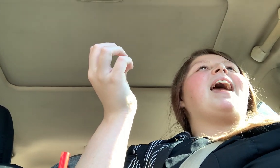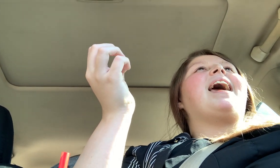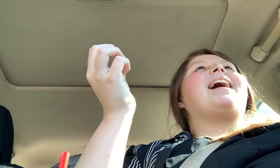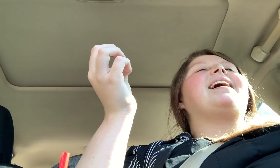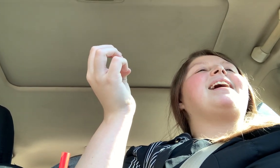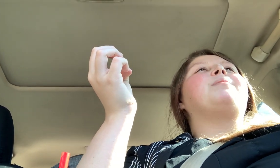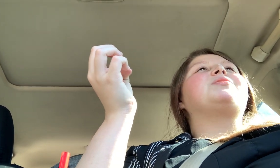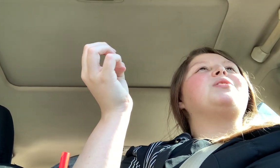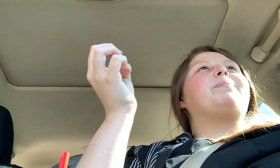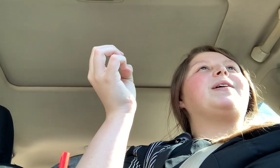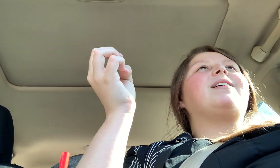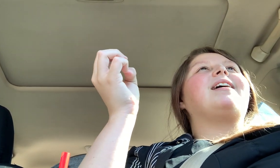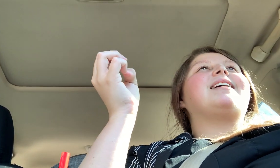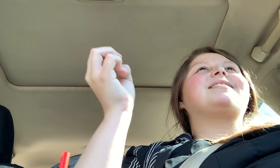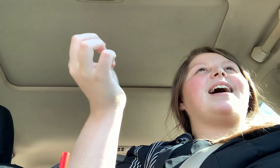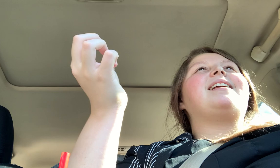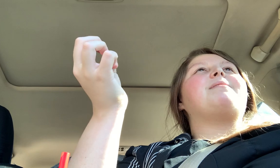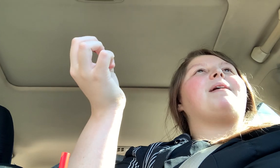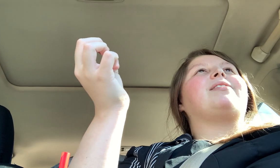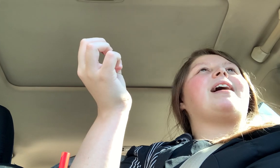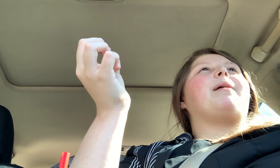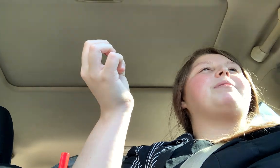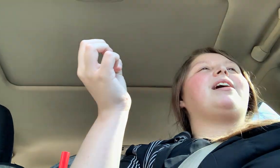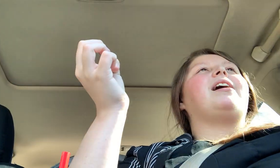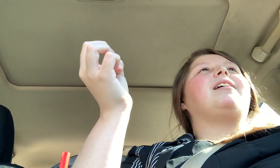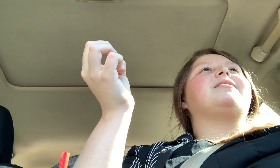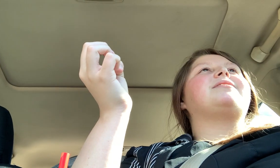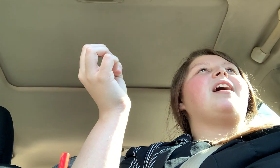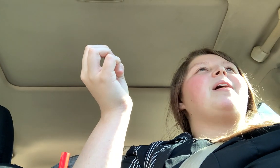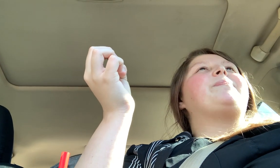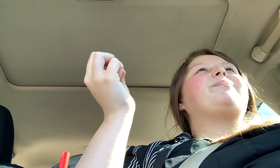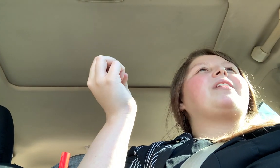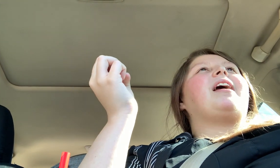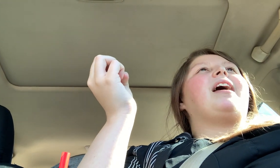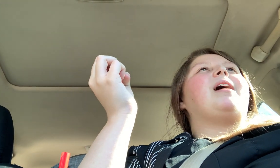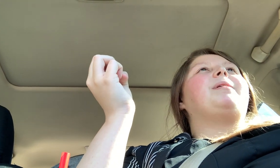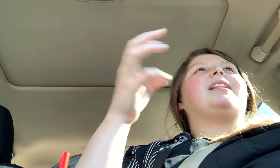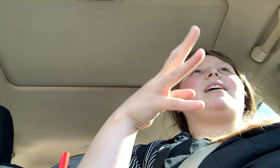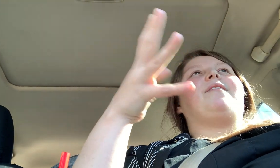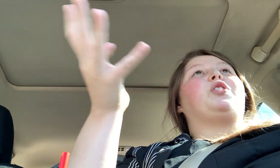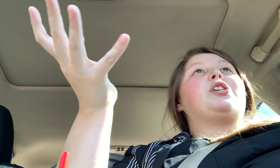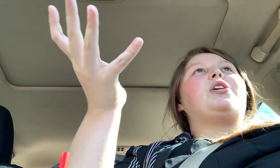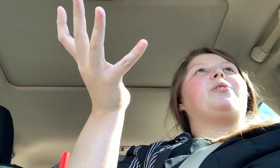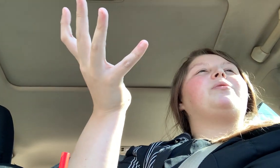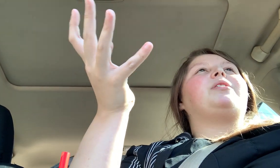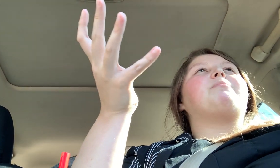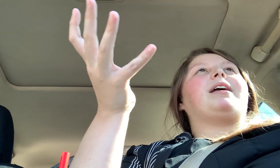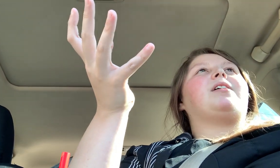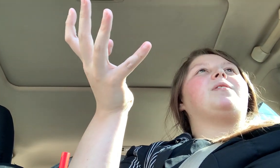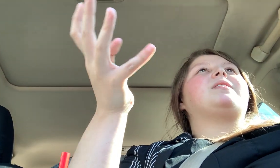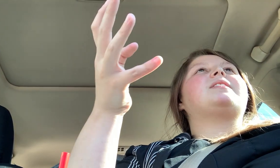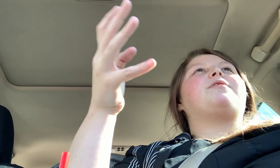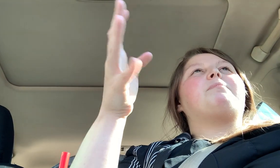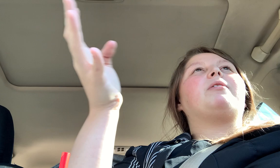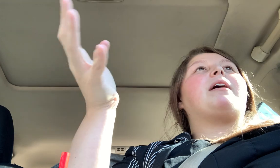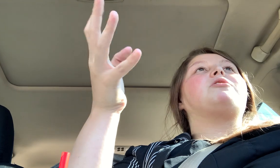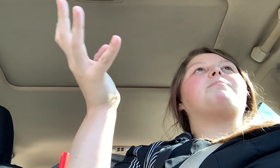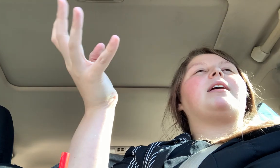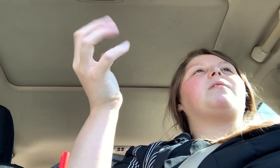And I'm super excited about that because maybe if you're new, you might not know this. If you've been around, you may know